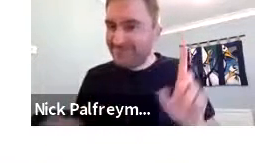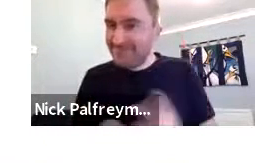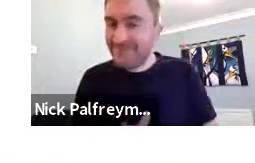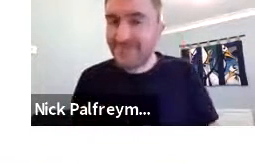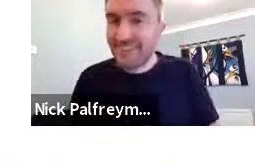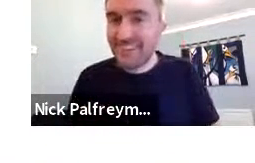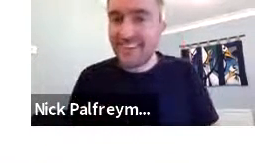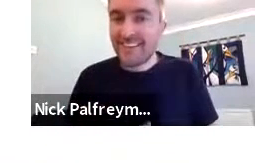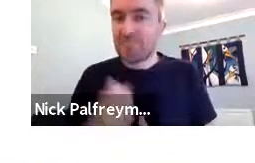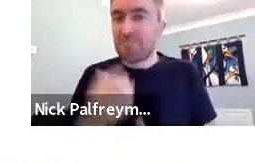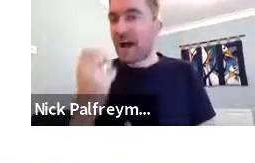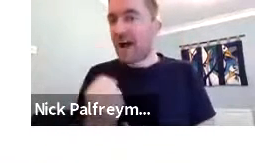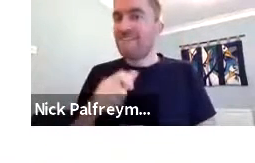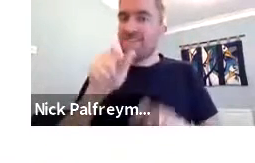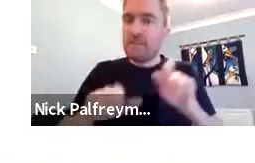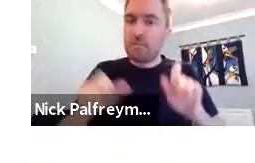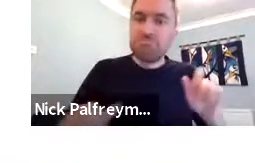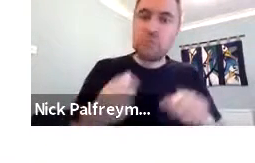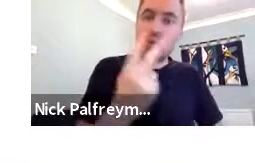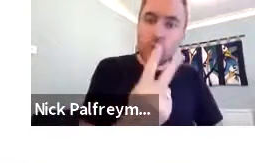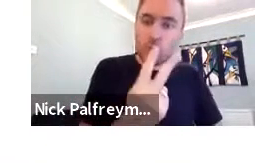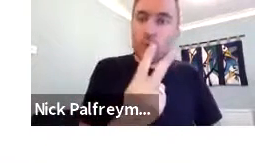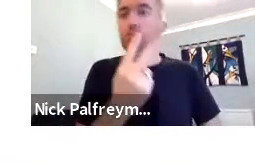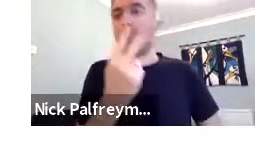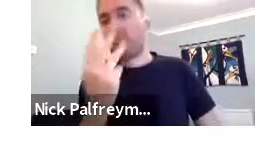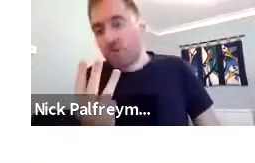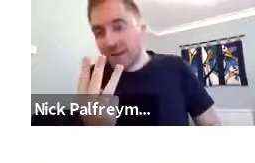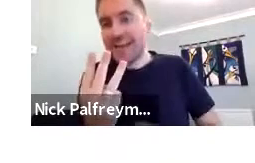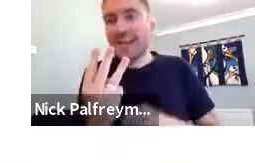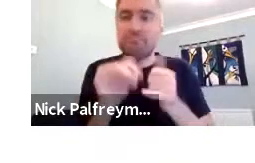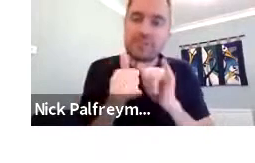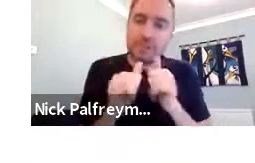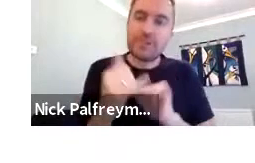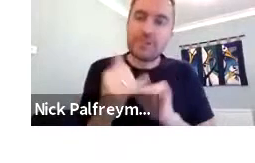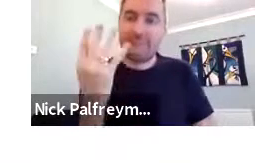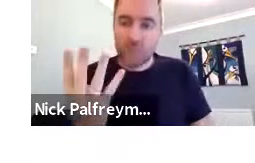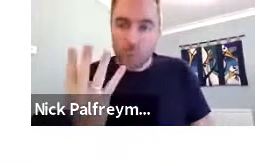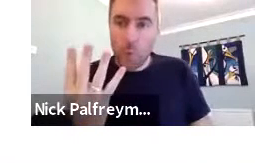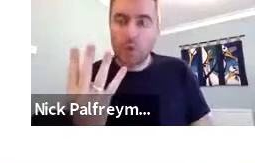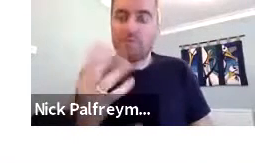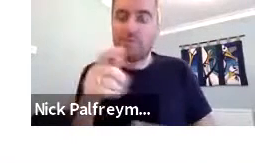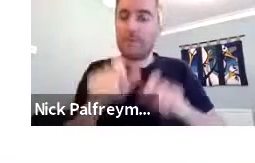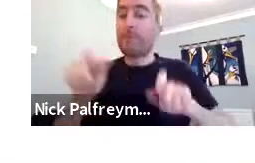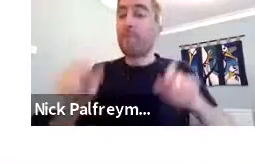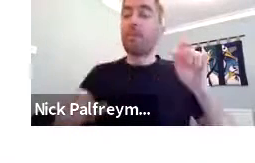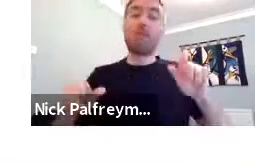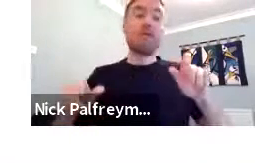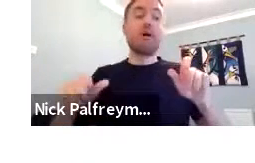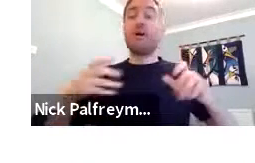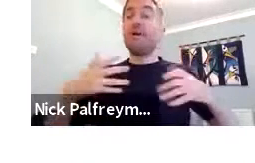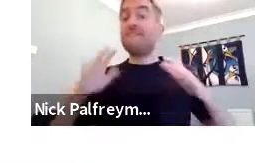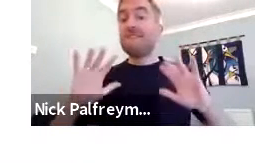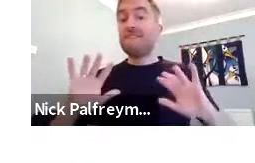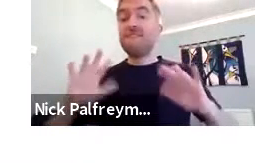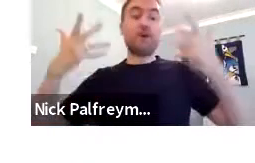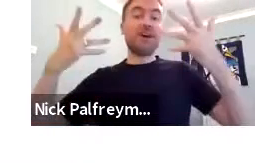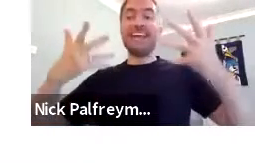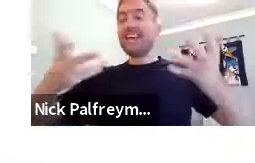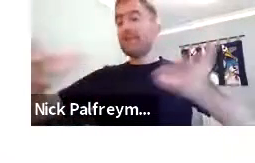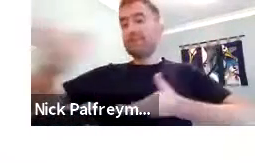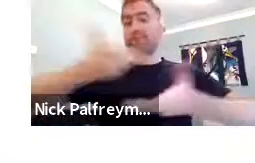there the photos of the people who were involved. We have dyads, triads and tetrads.